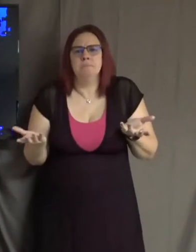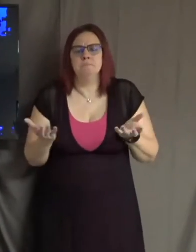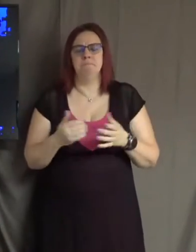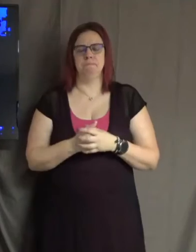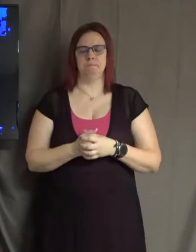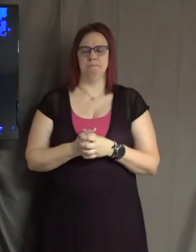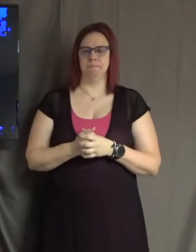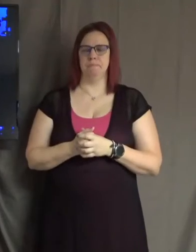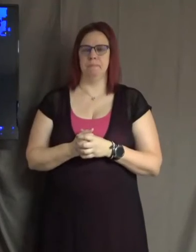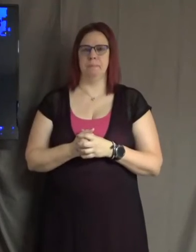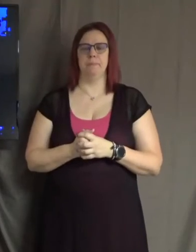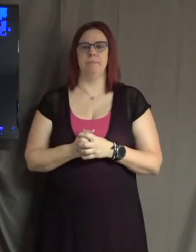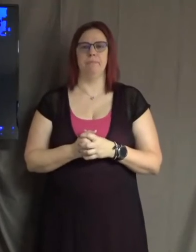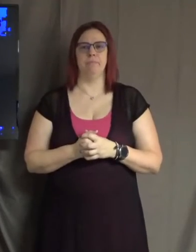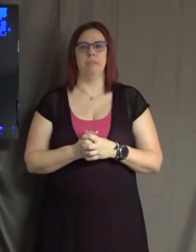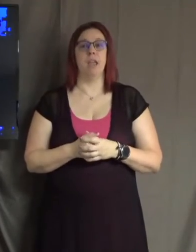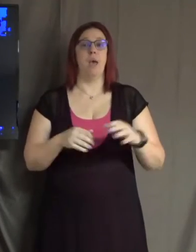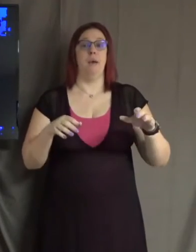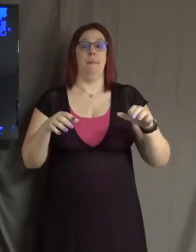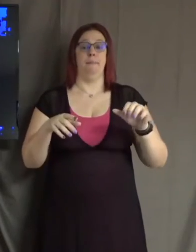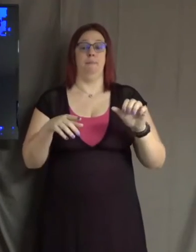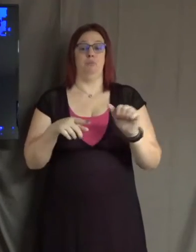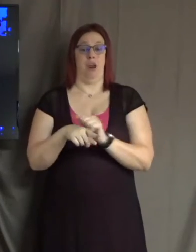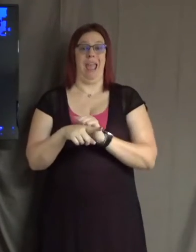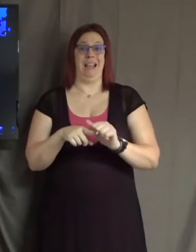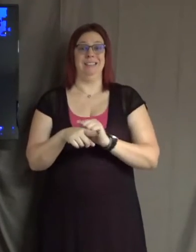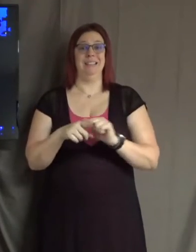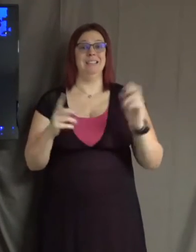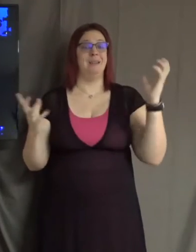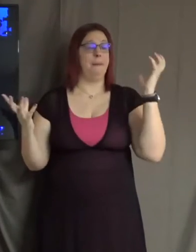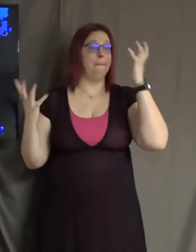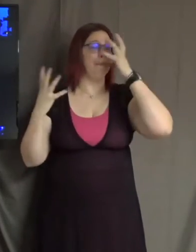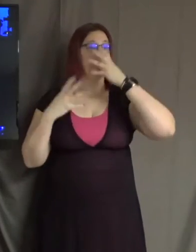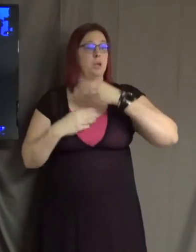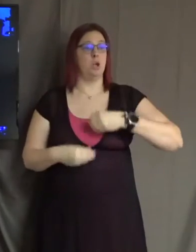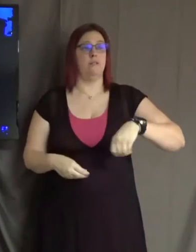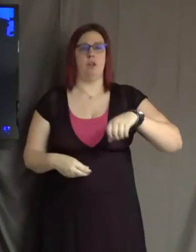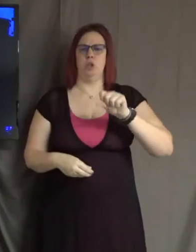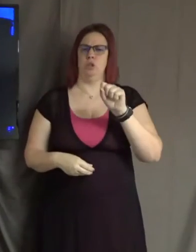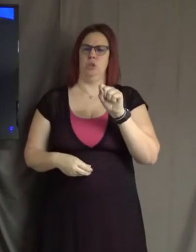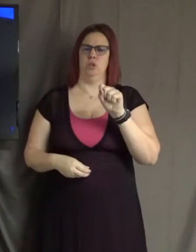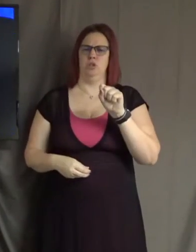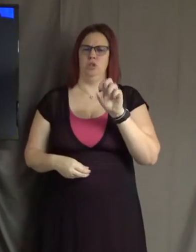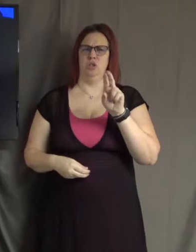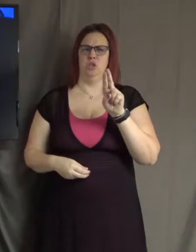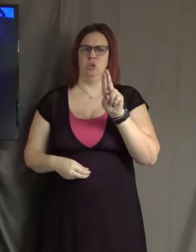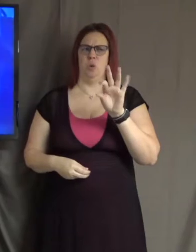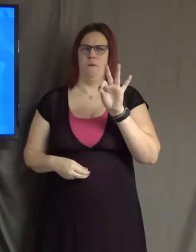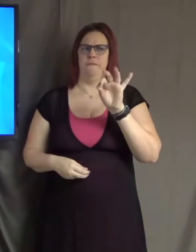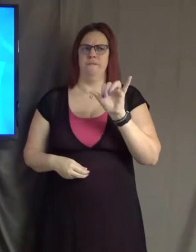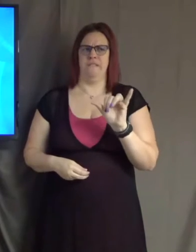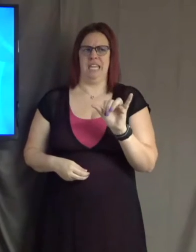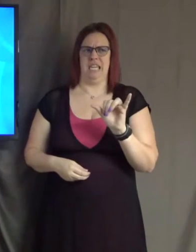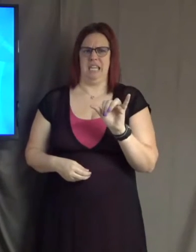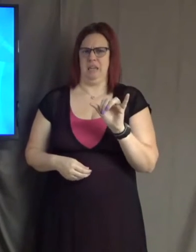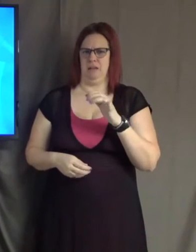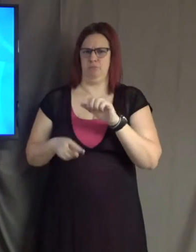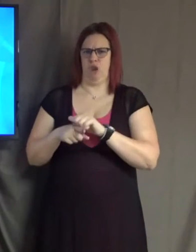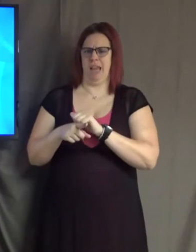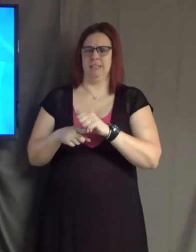them. To practice this beautiful Sufi practice that I love that says, before you speak, let your words